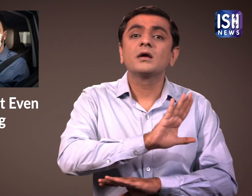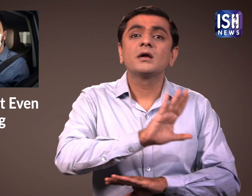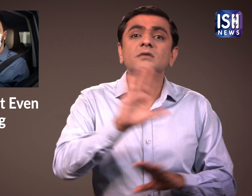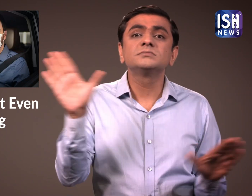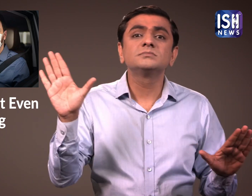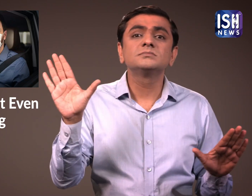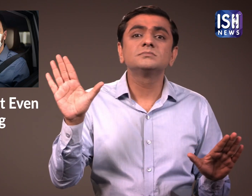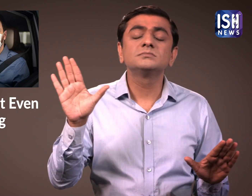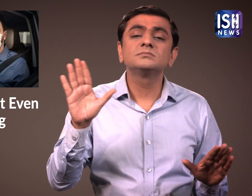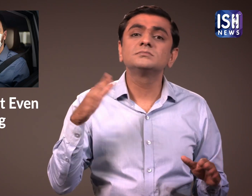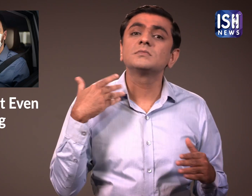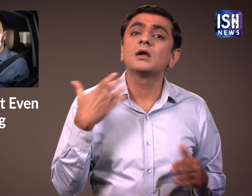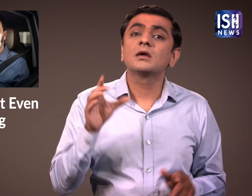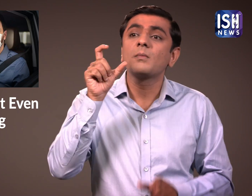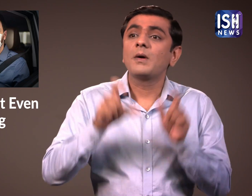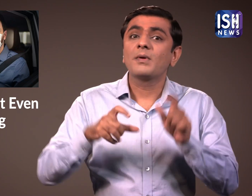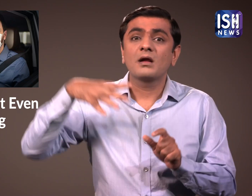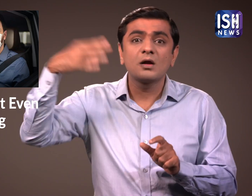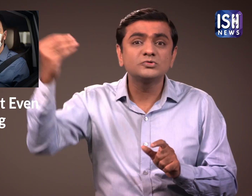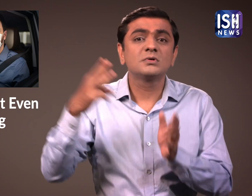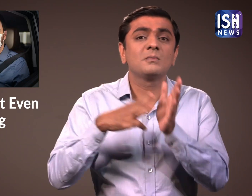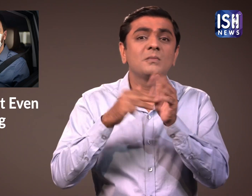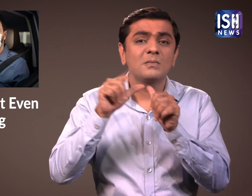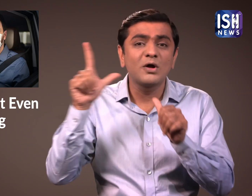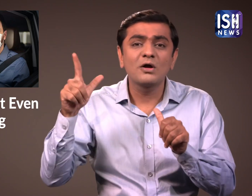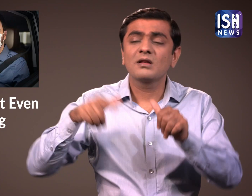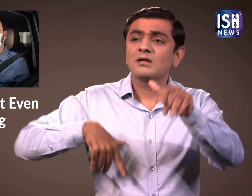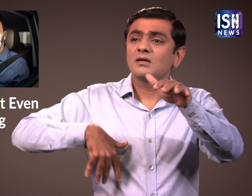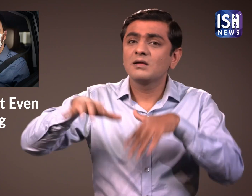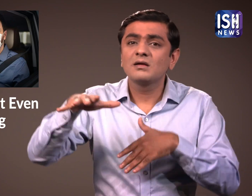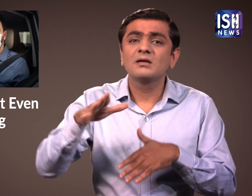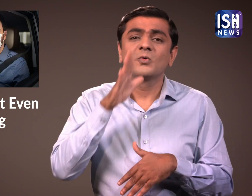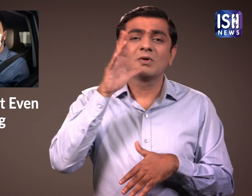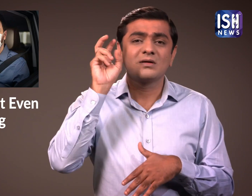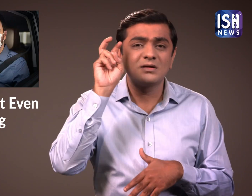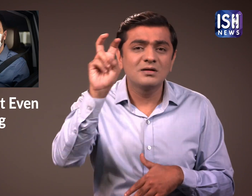The court said, just like masks are mandatory in public places,